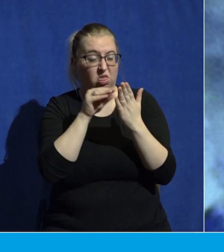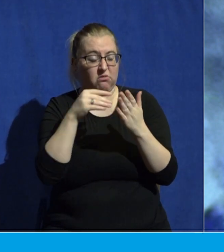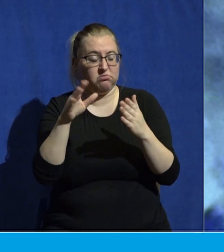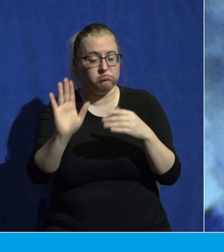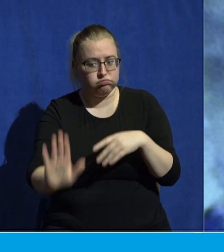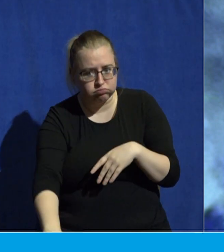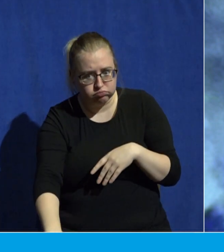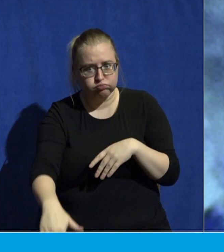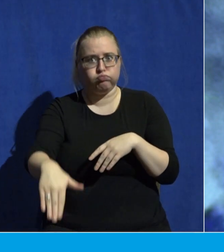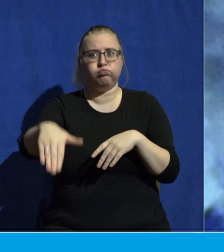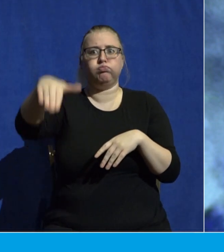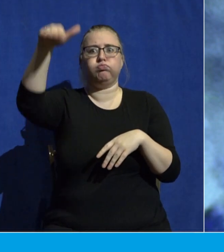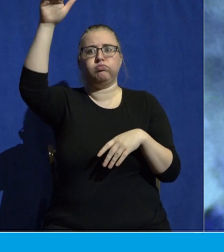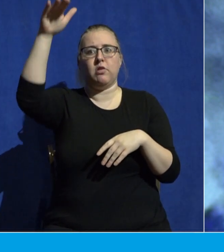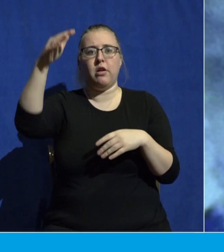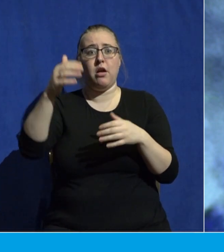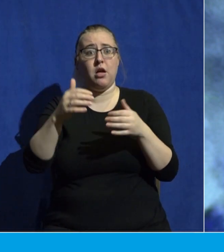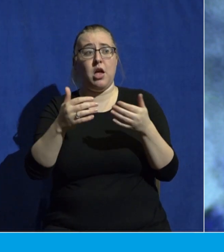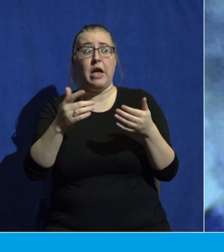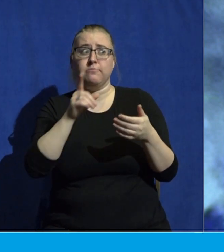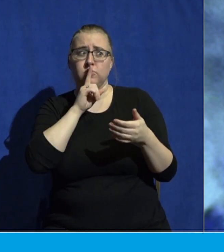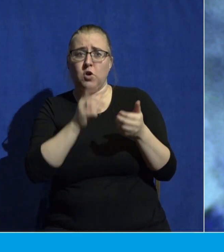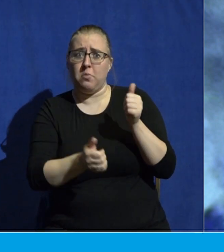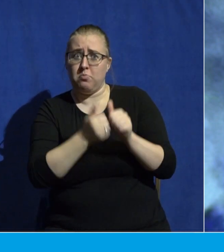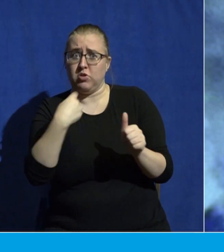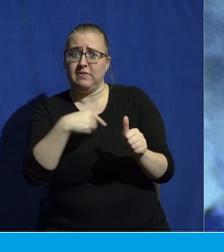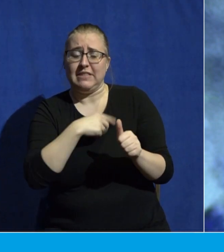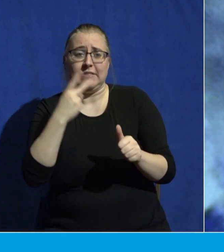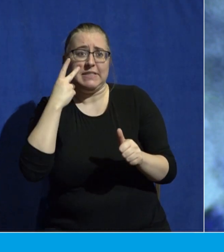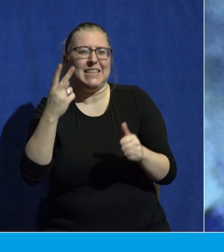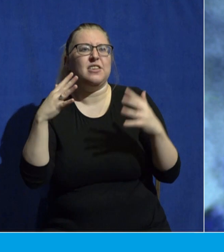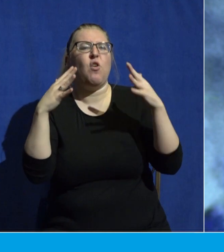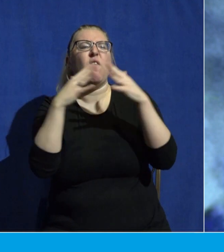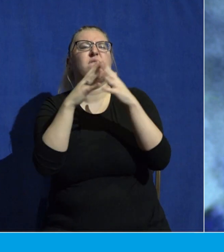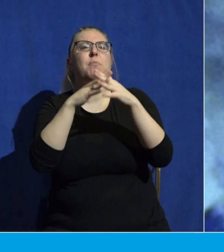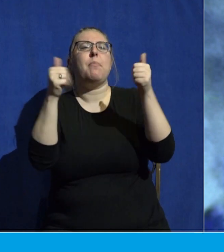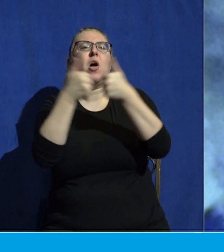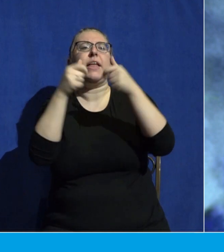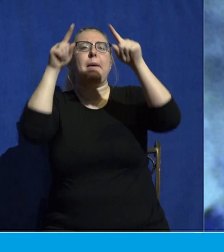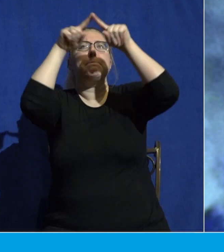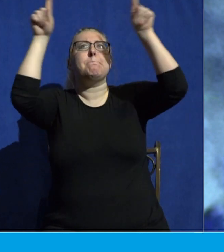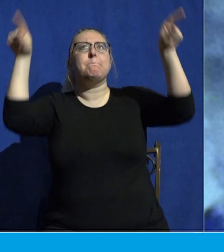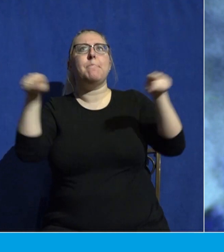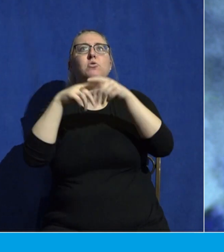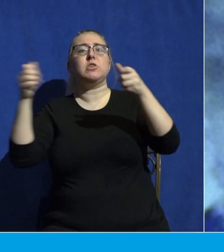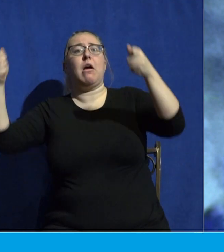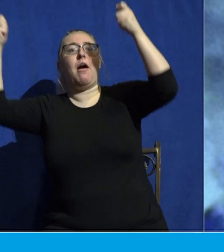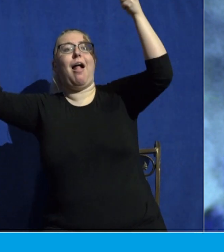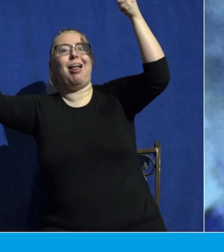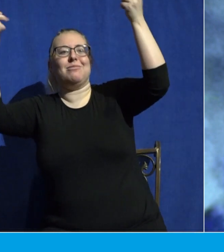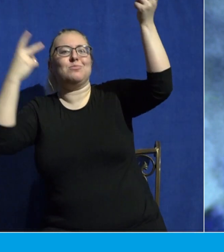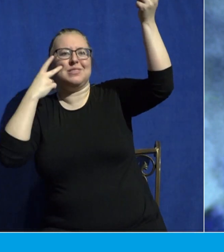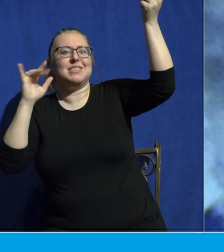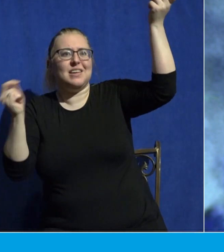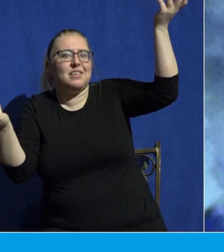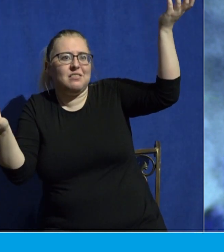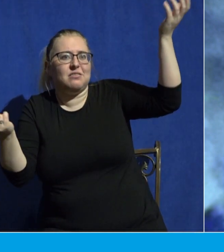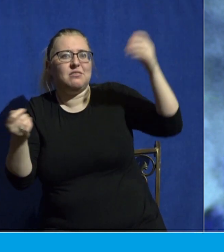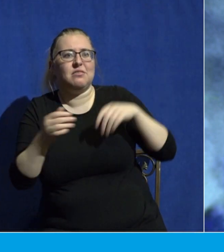most of us have seen it on a poster at a football game. One theologian called the verse the gospel in miniature, and that